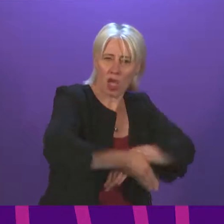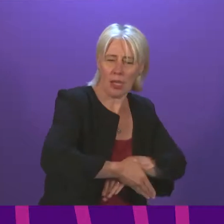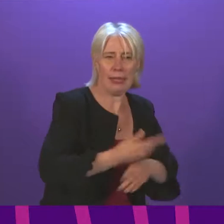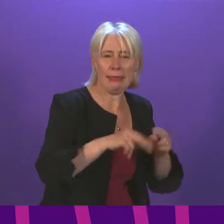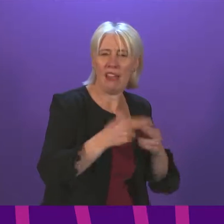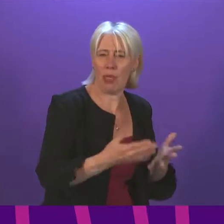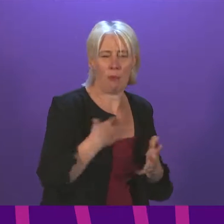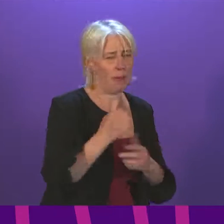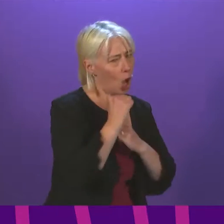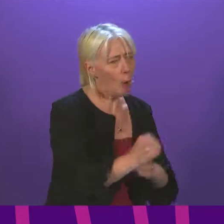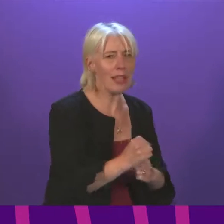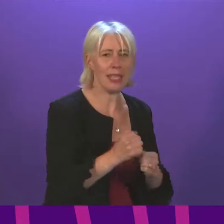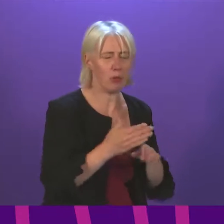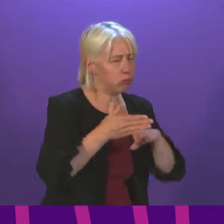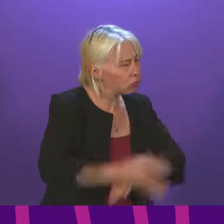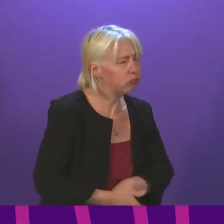Sue Webber.